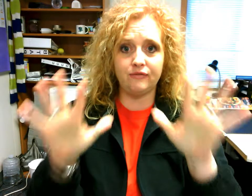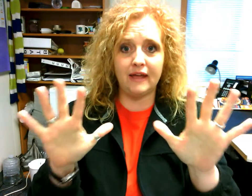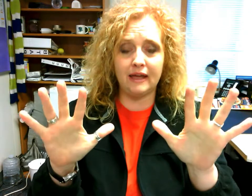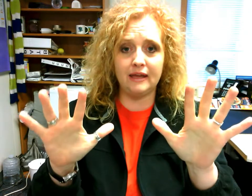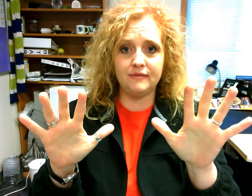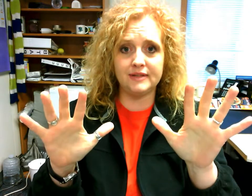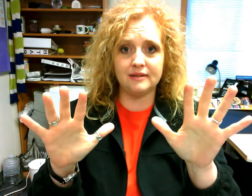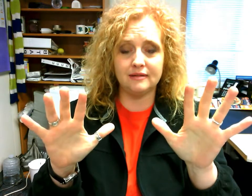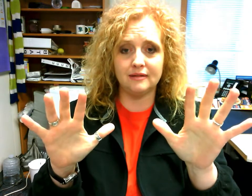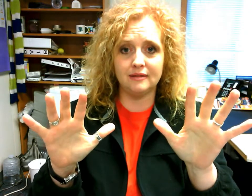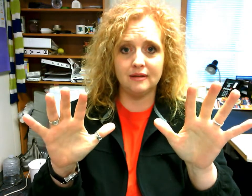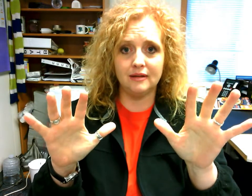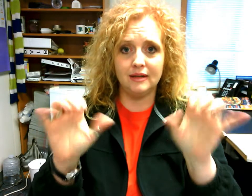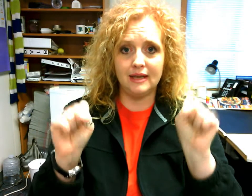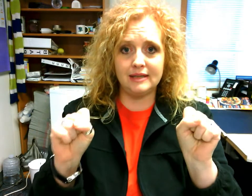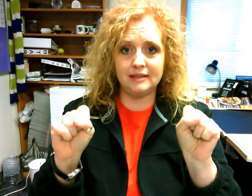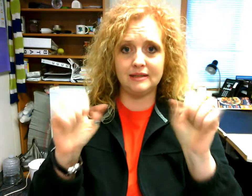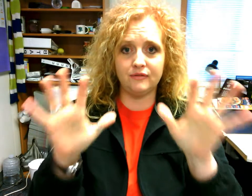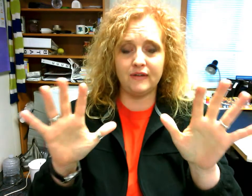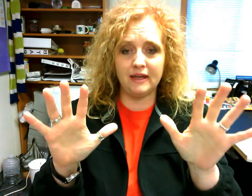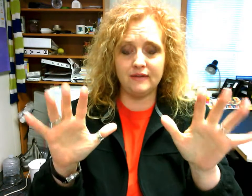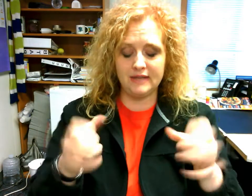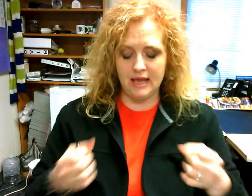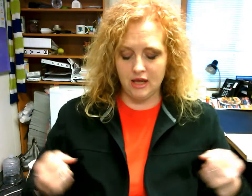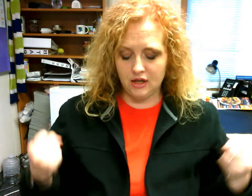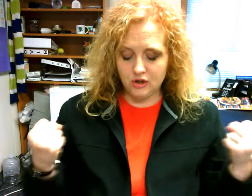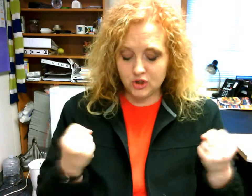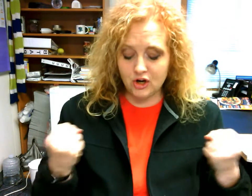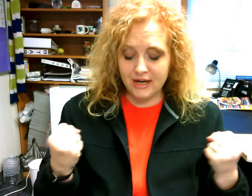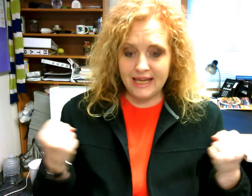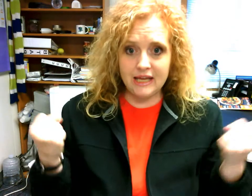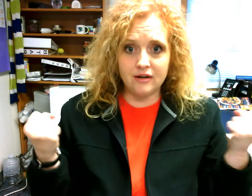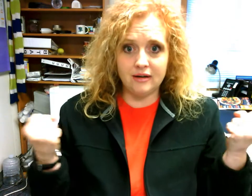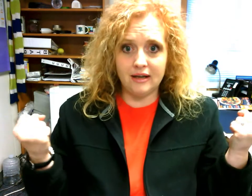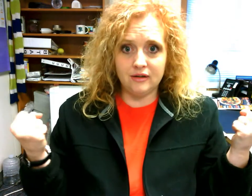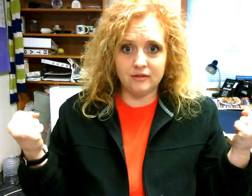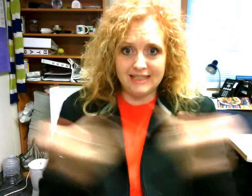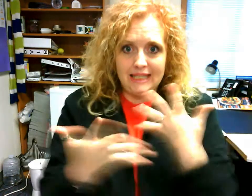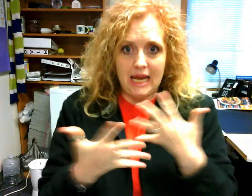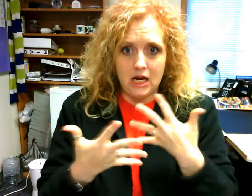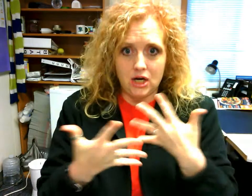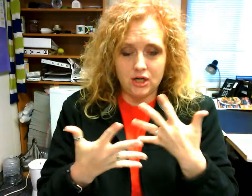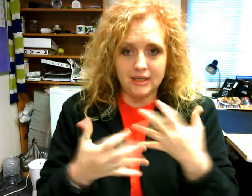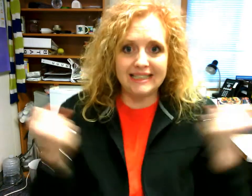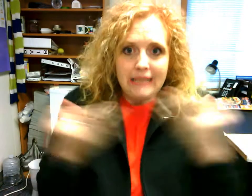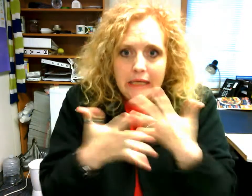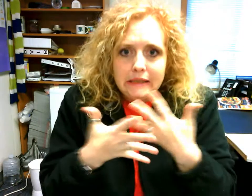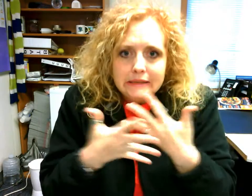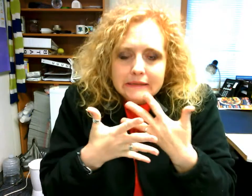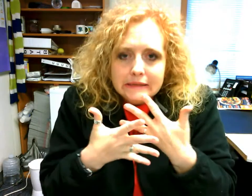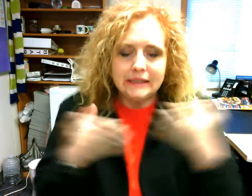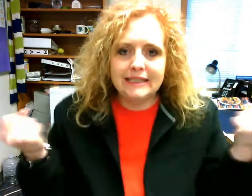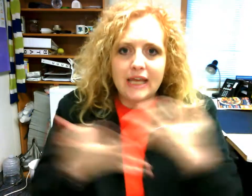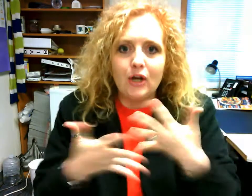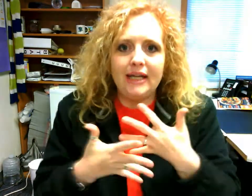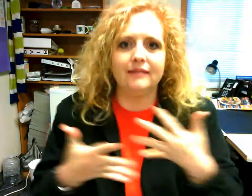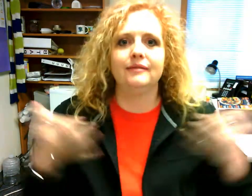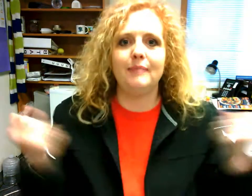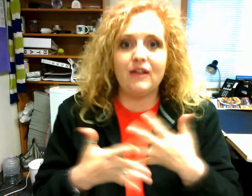fives s's to fives you're starting here and you're scared scary make a